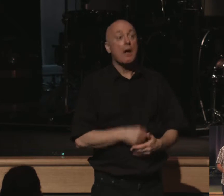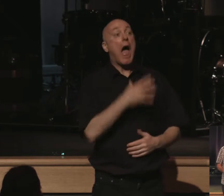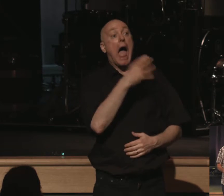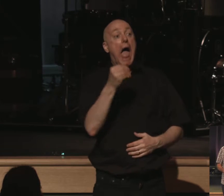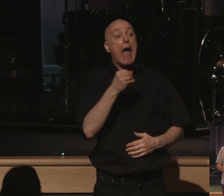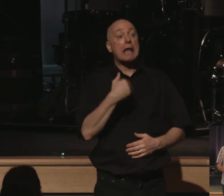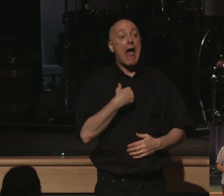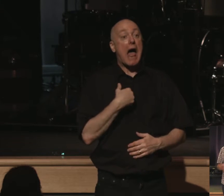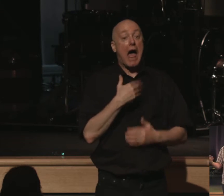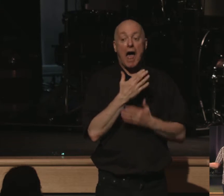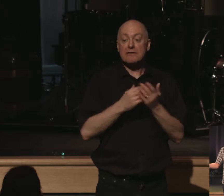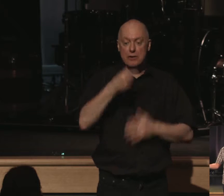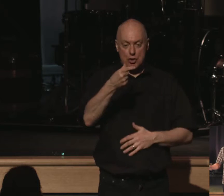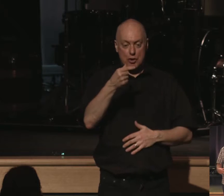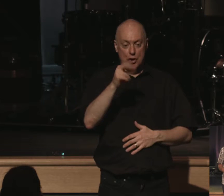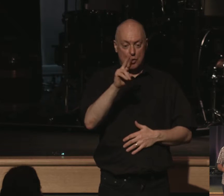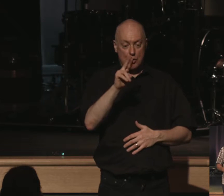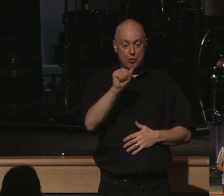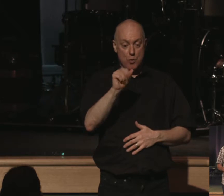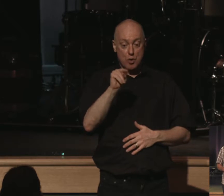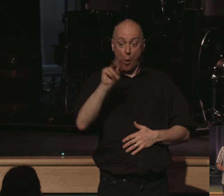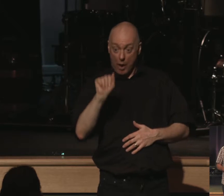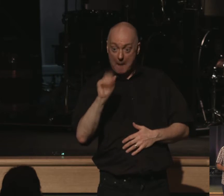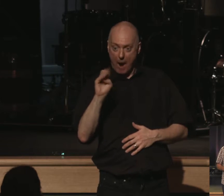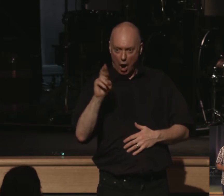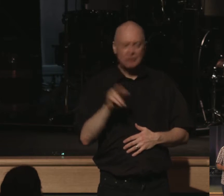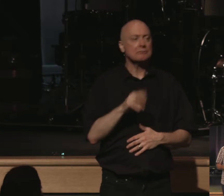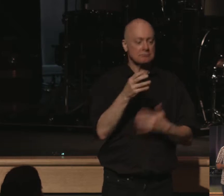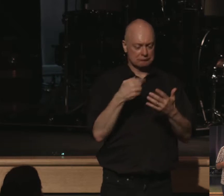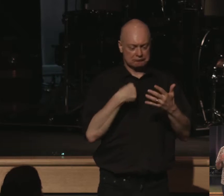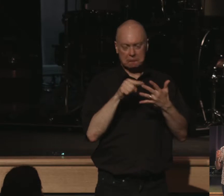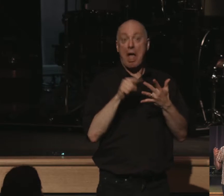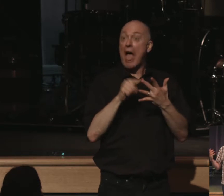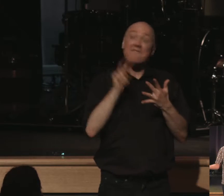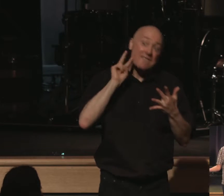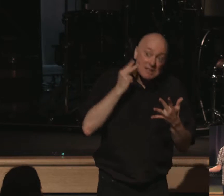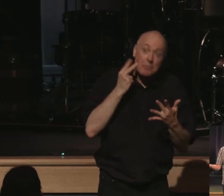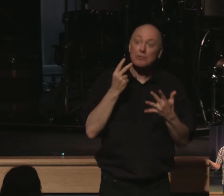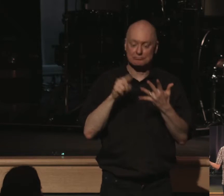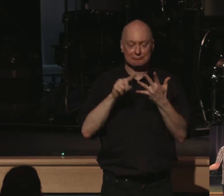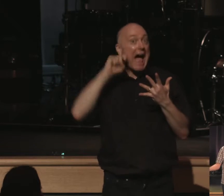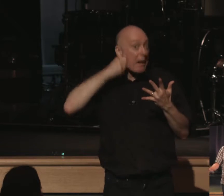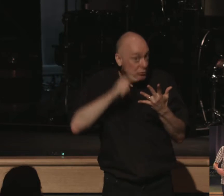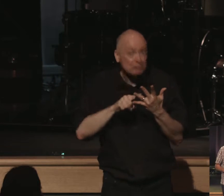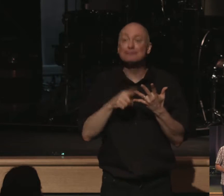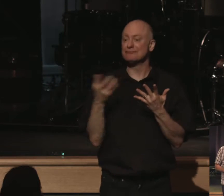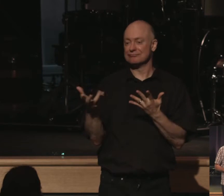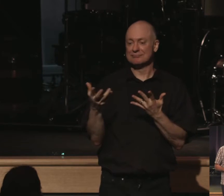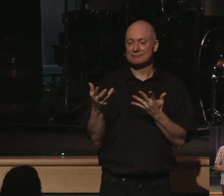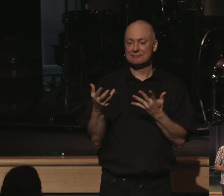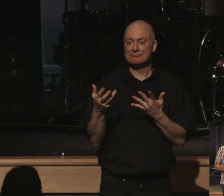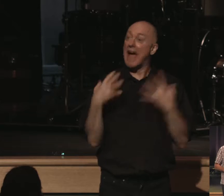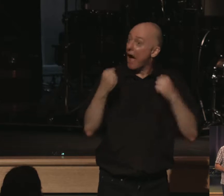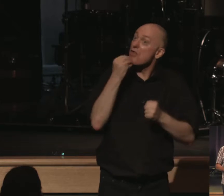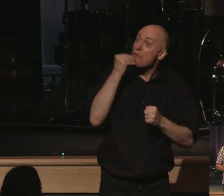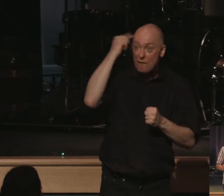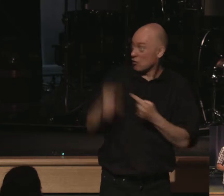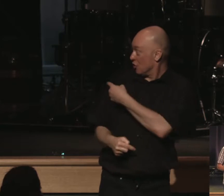some, a gorilla bar here for you. Got some great vegetables and some apples. Here's some healthy food for you.